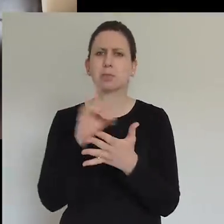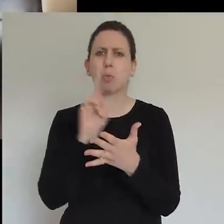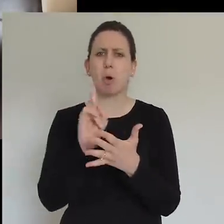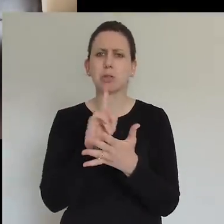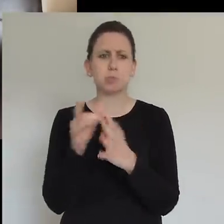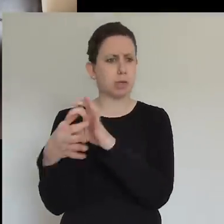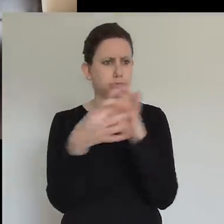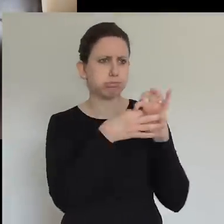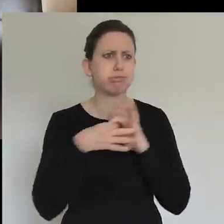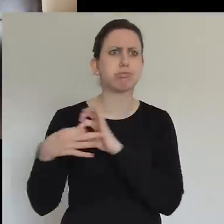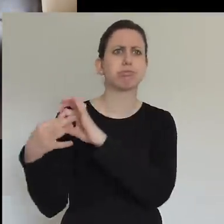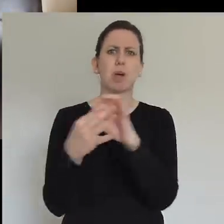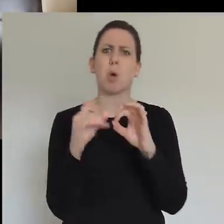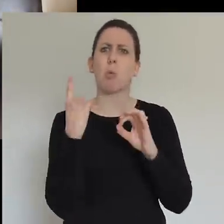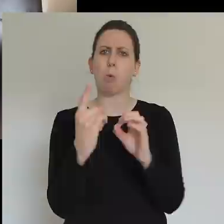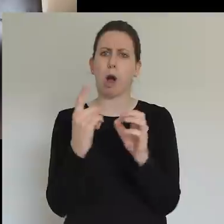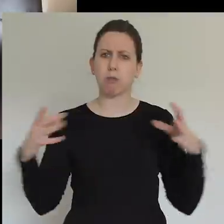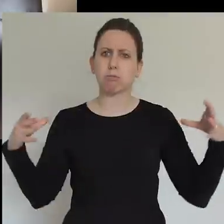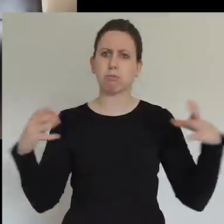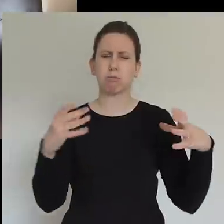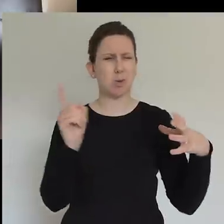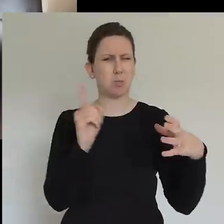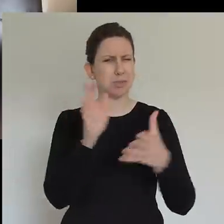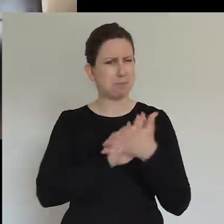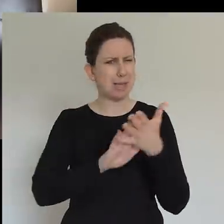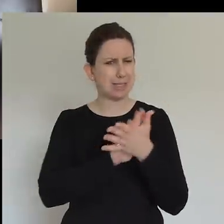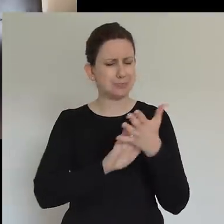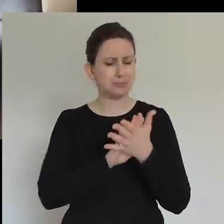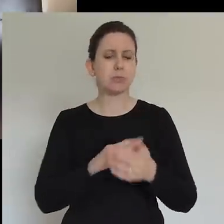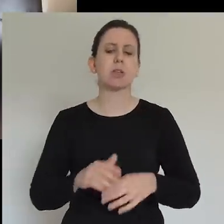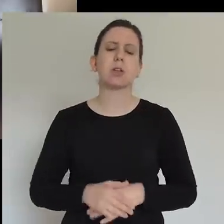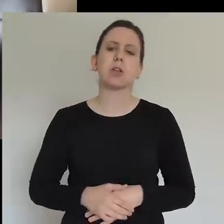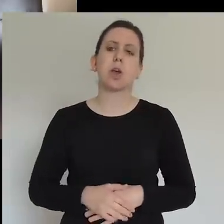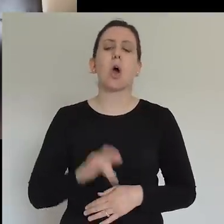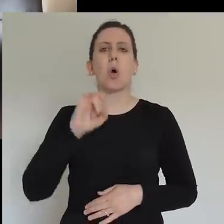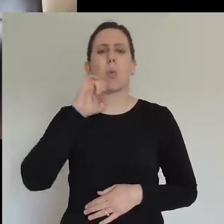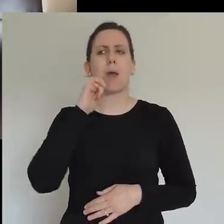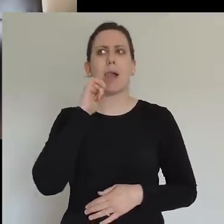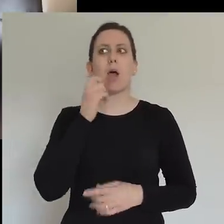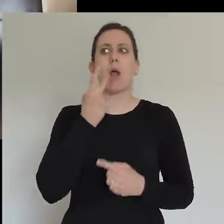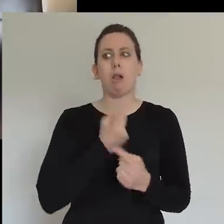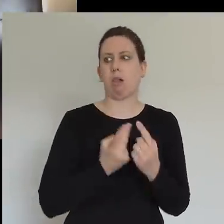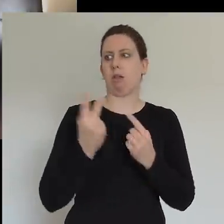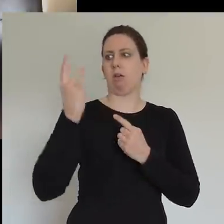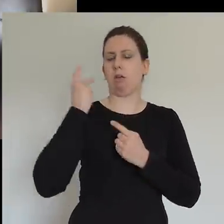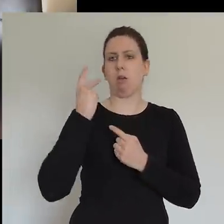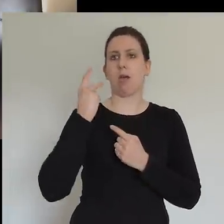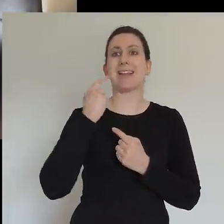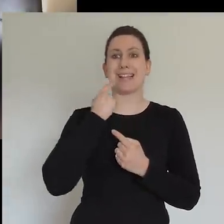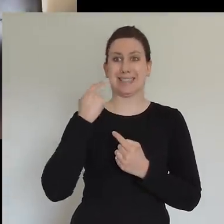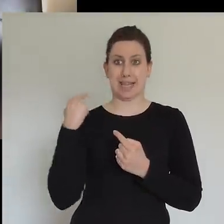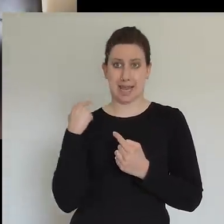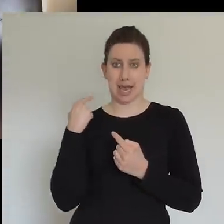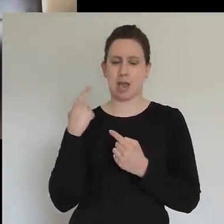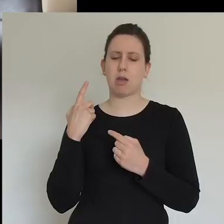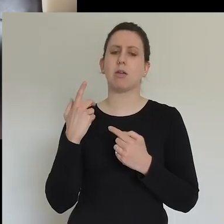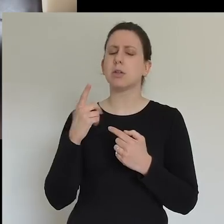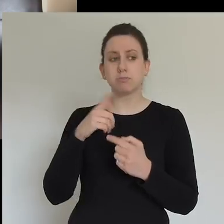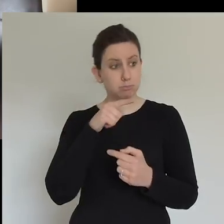let's kind of recap a little bit on last night, but then also press into that. Absolutely. recap a bit for us? Yeah. So, I mean, you want to look